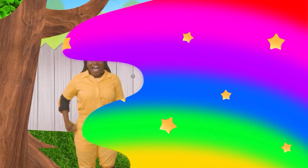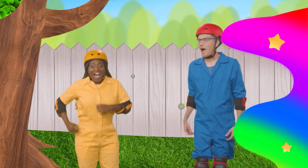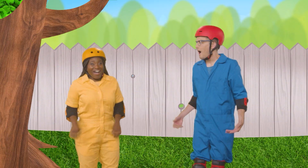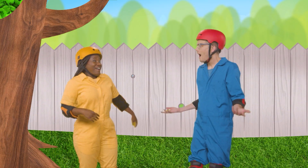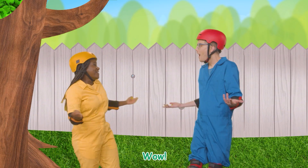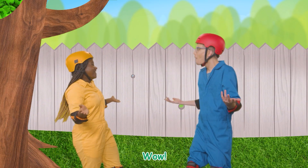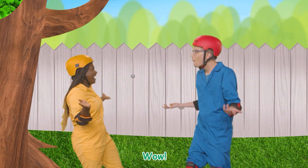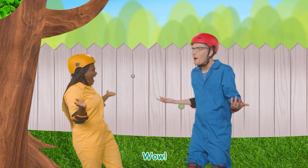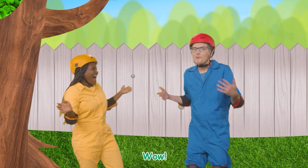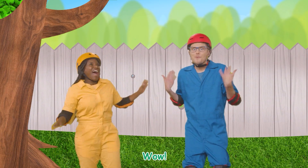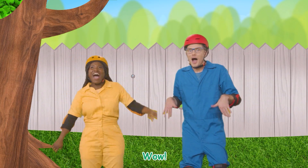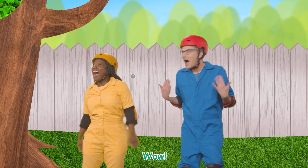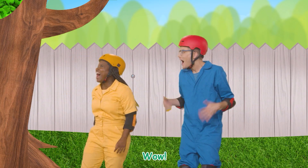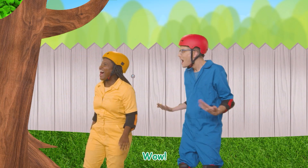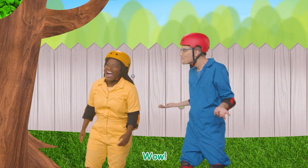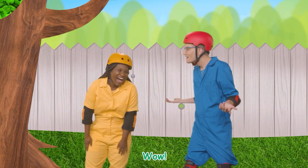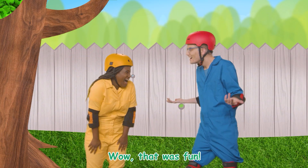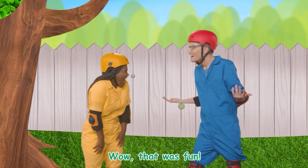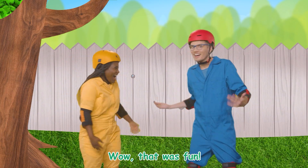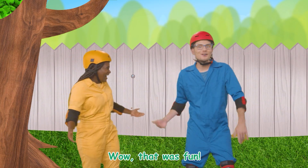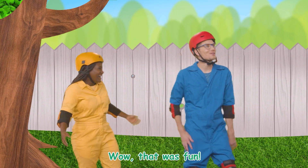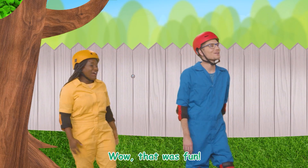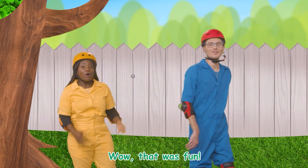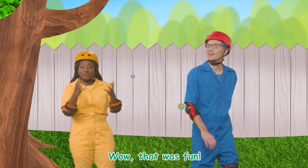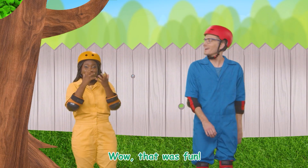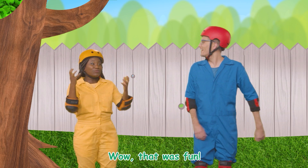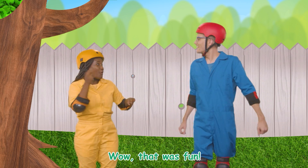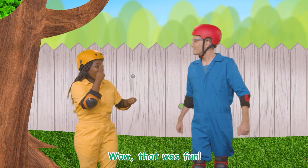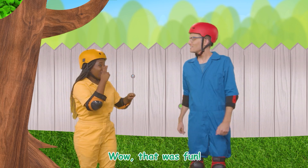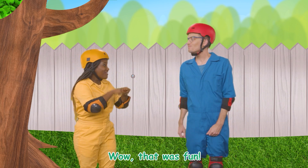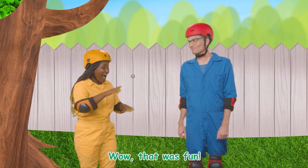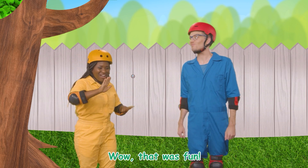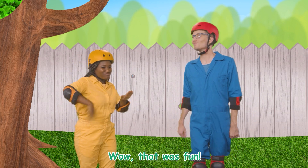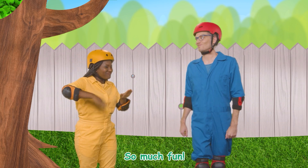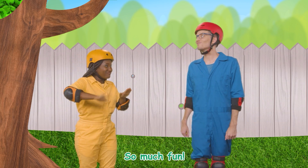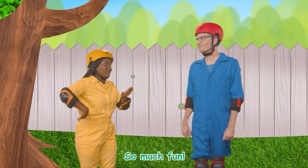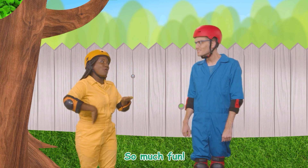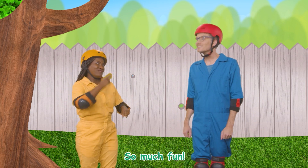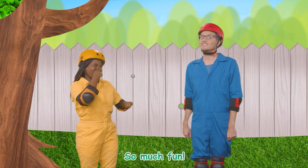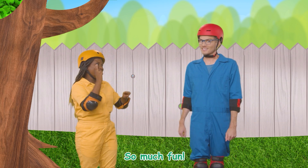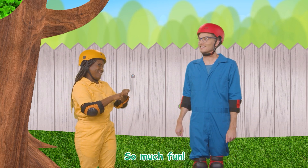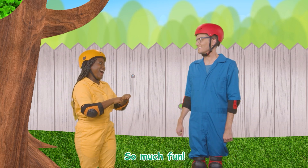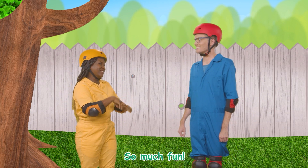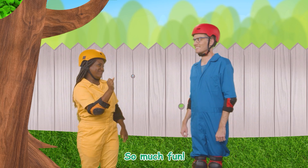Woohoo Wow Wow Wow That was fun So much fun